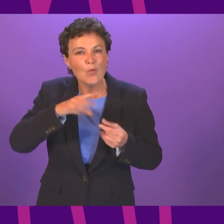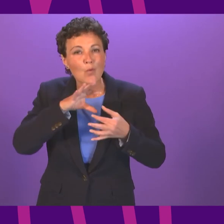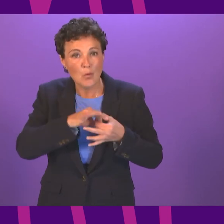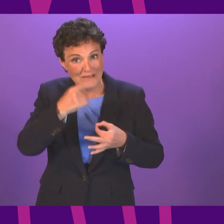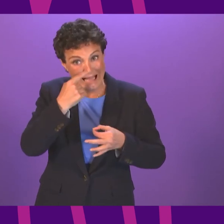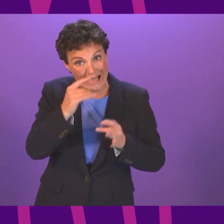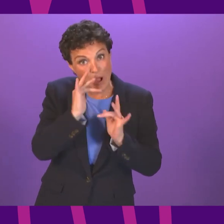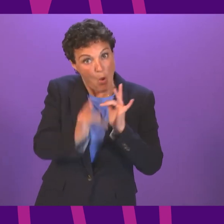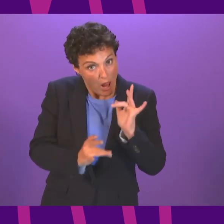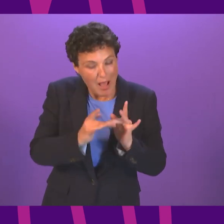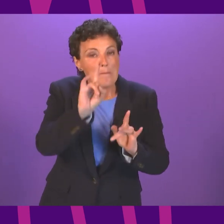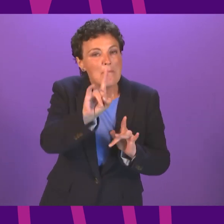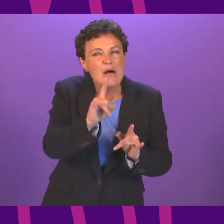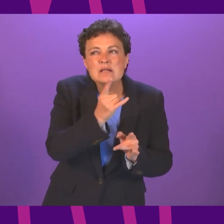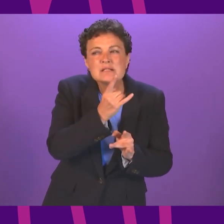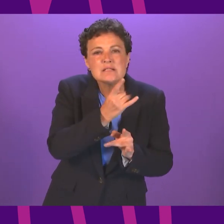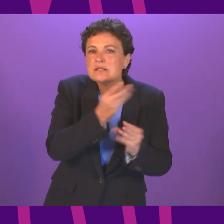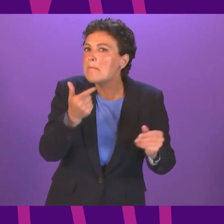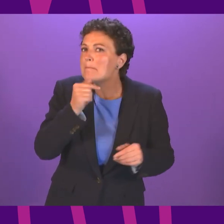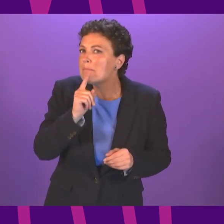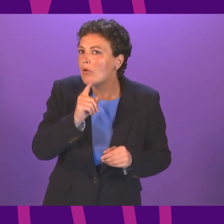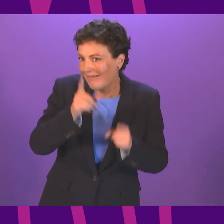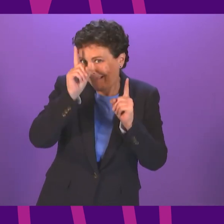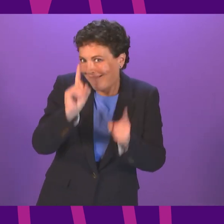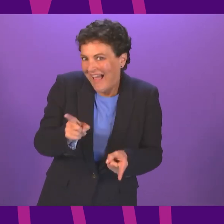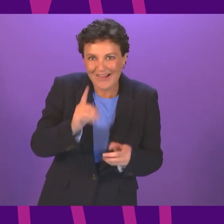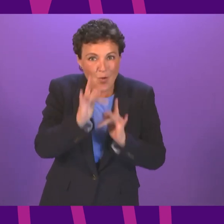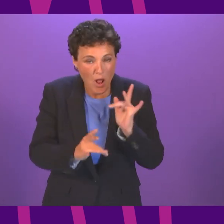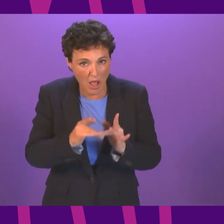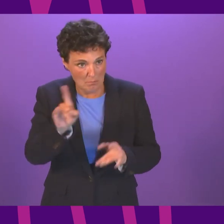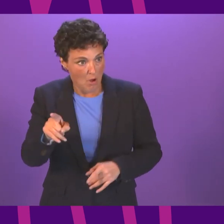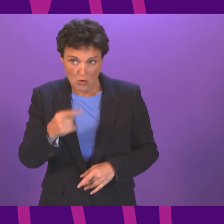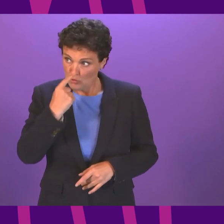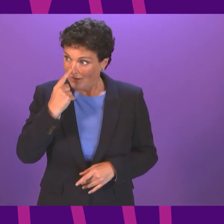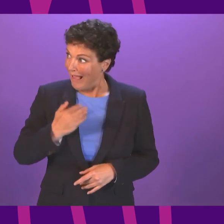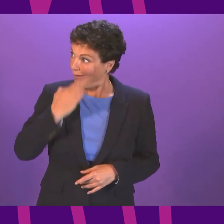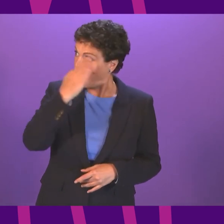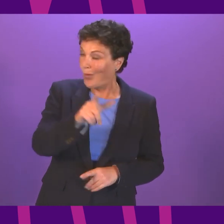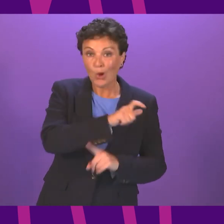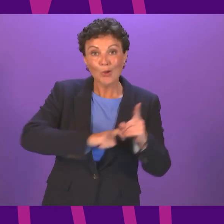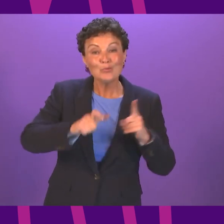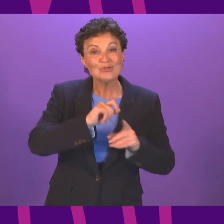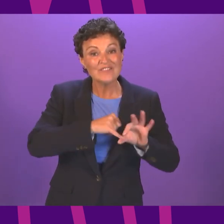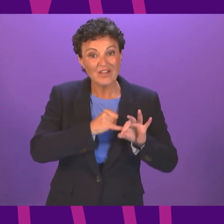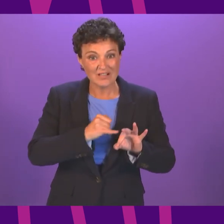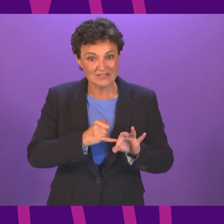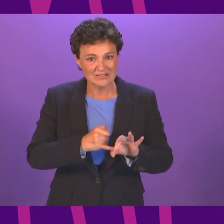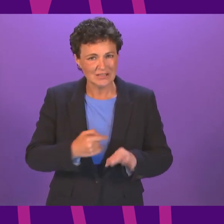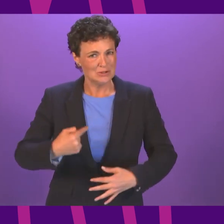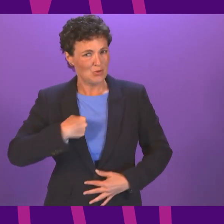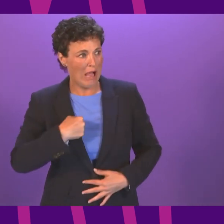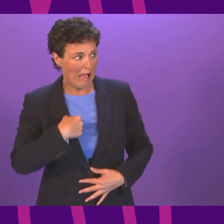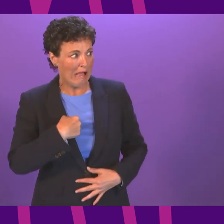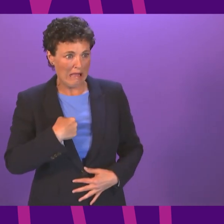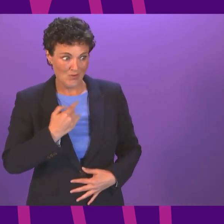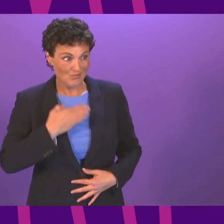everybody is online. The statement says these can be collected from community pharmacies, but I had a constituent who was unable to do that. Is it practicable,